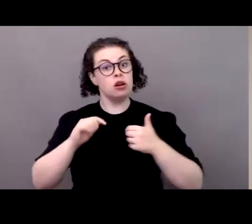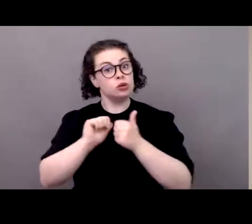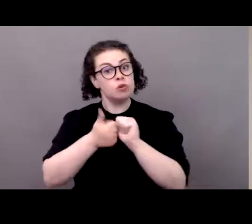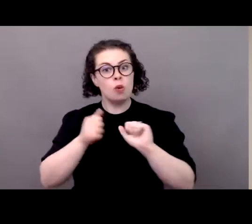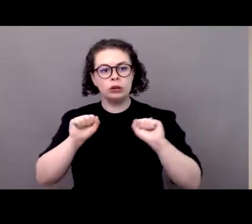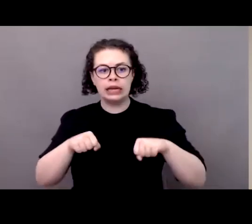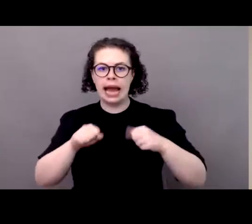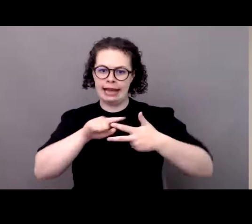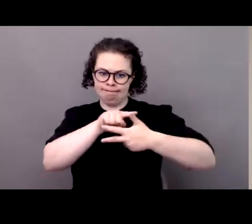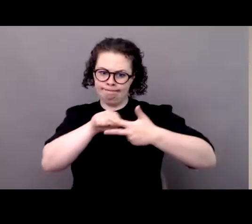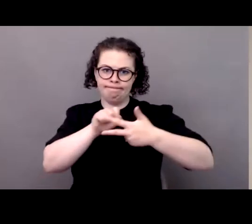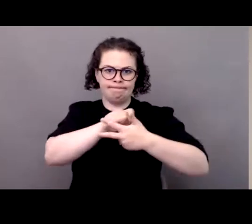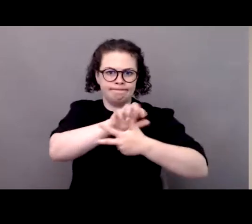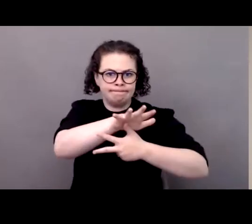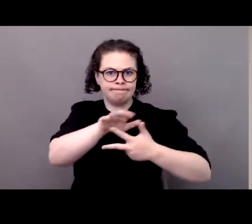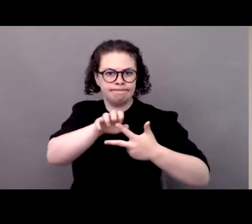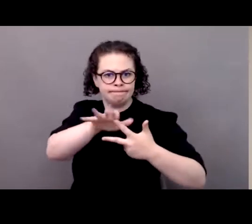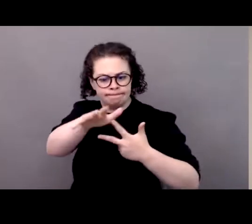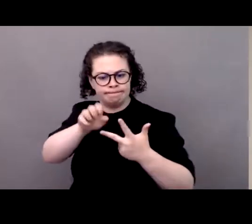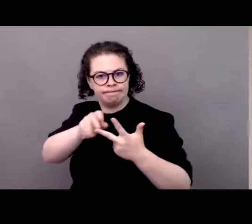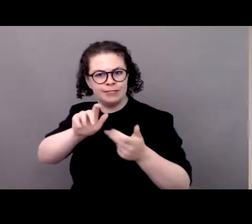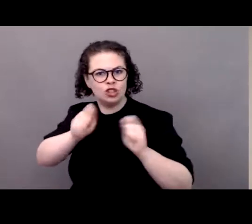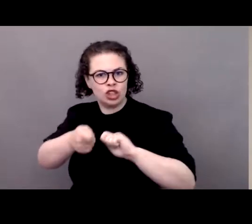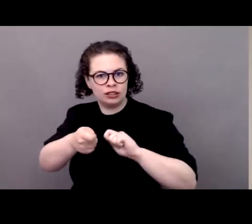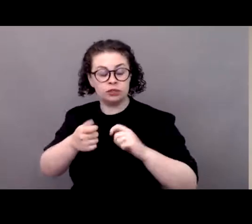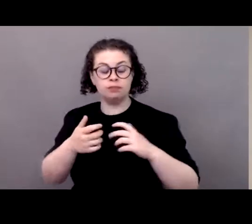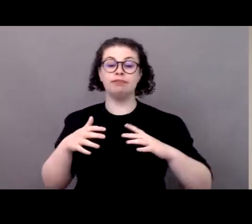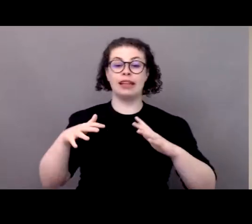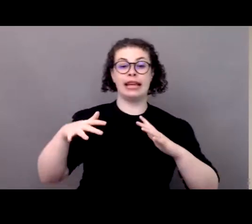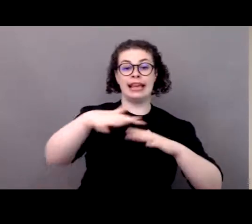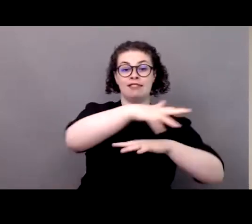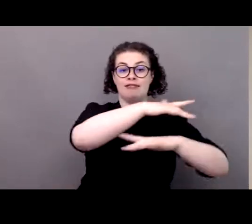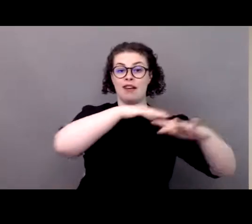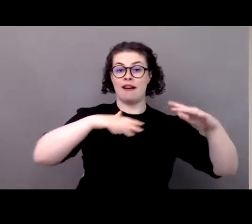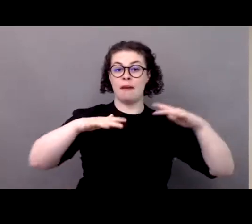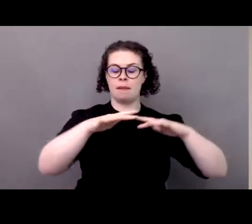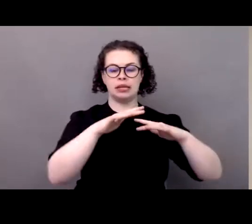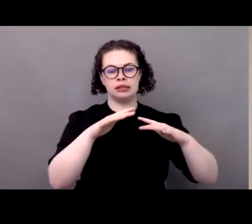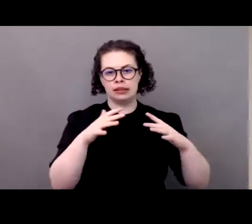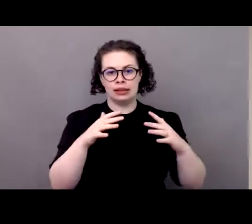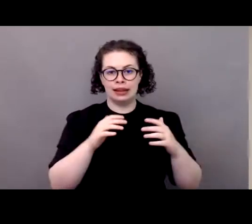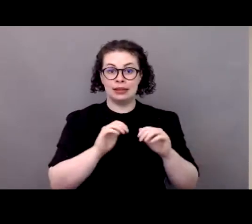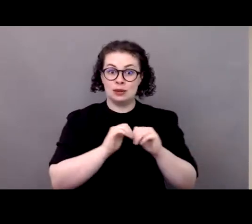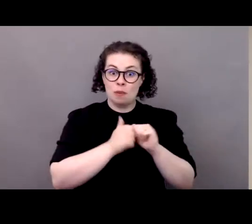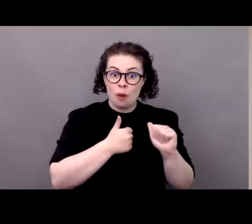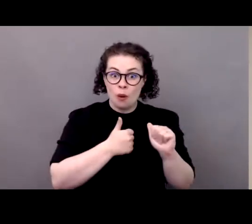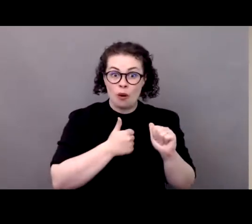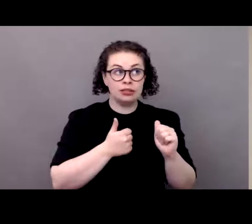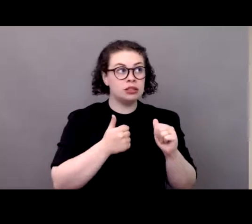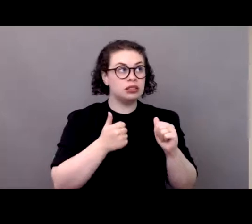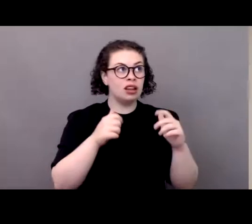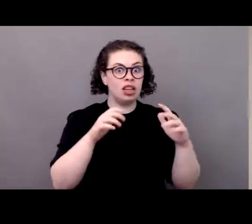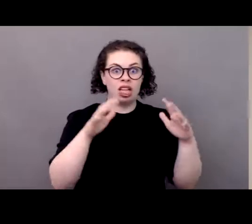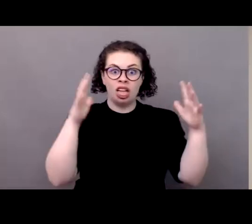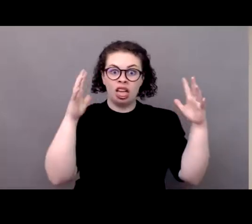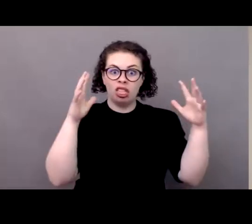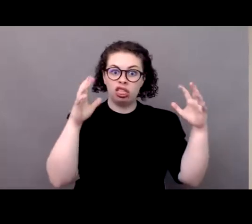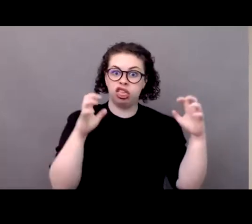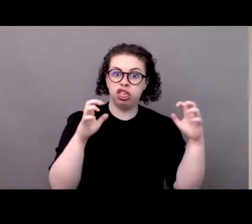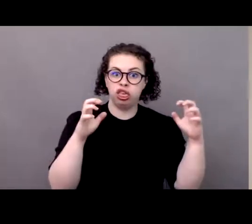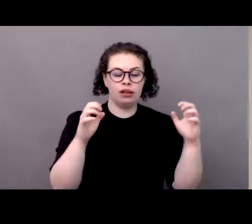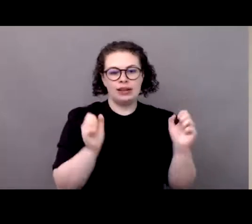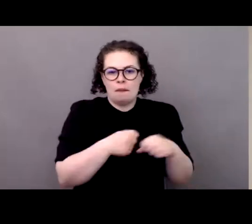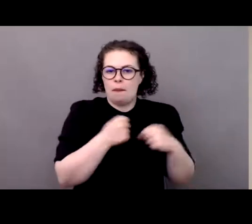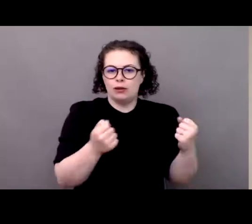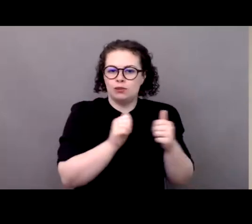pillars the environmental pillar you know it's clear sport depends on healthy environment and again we really need the